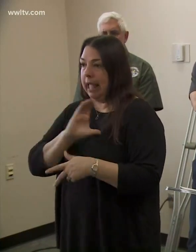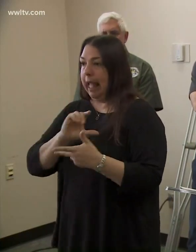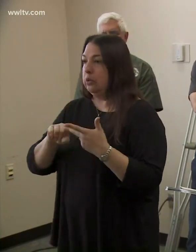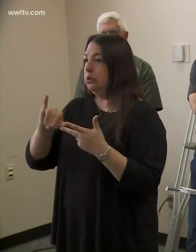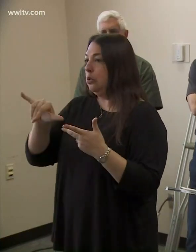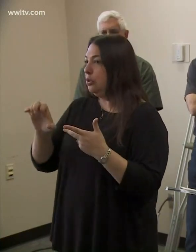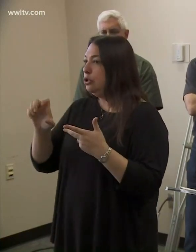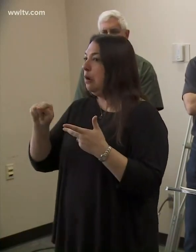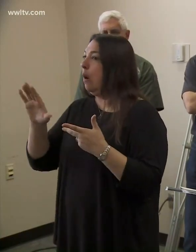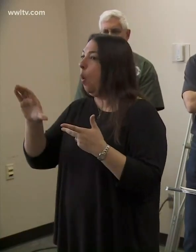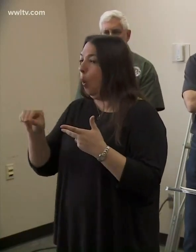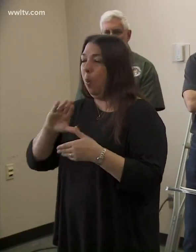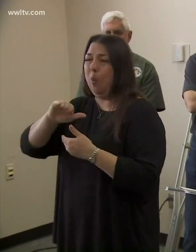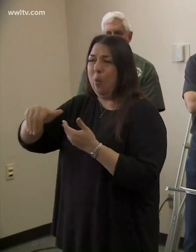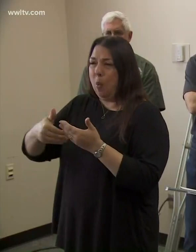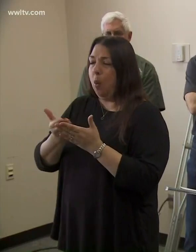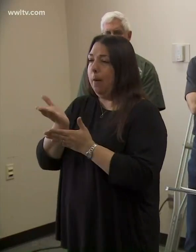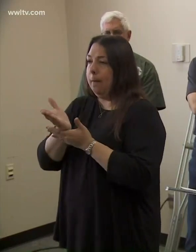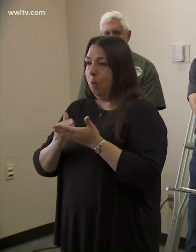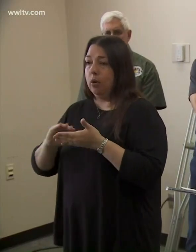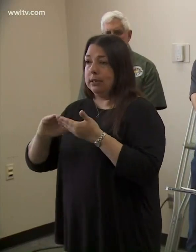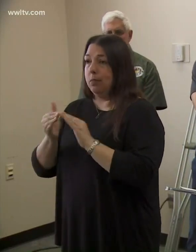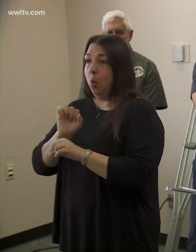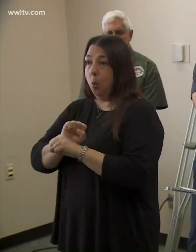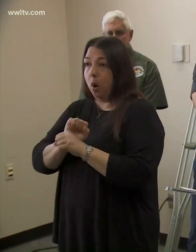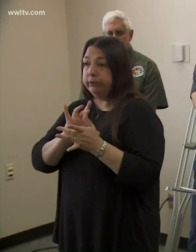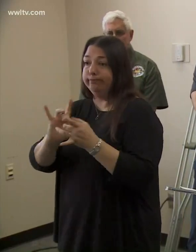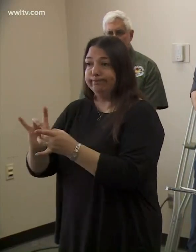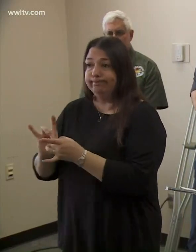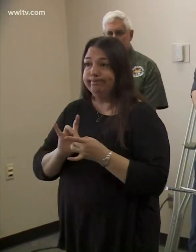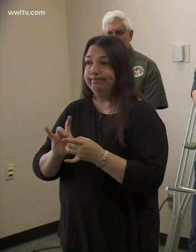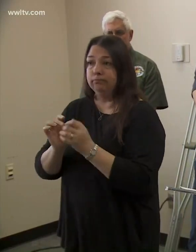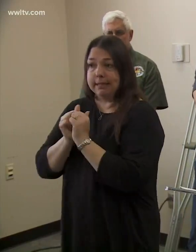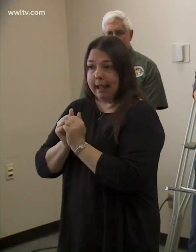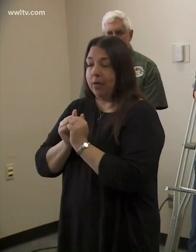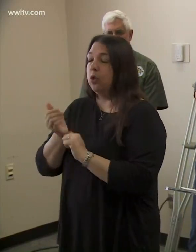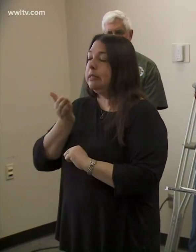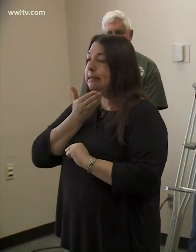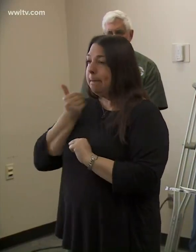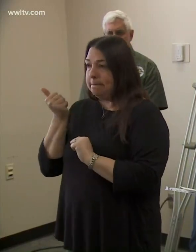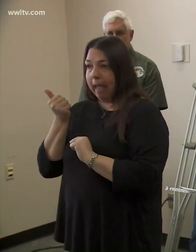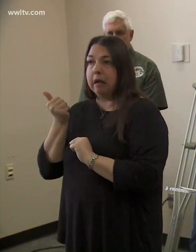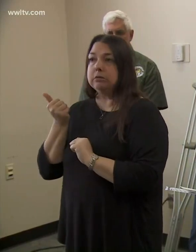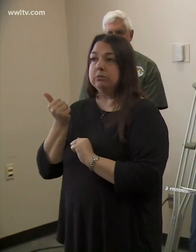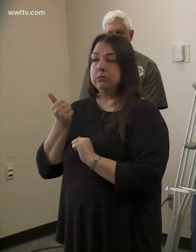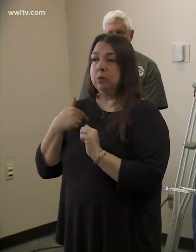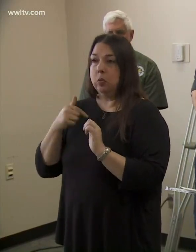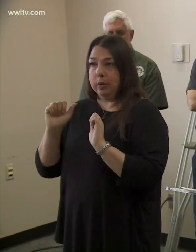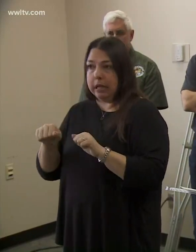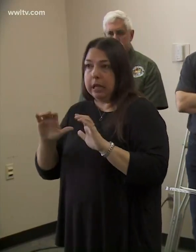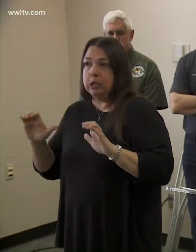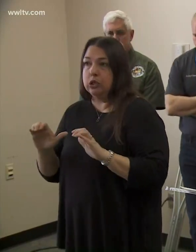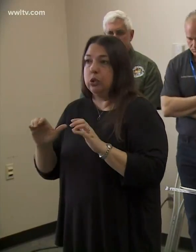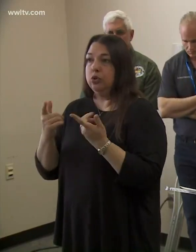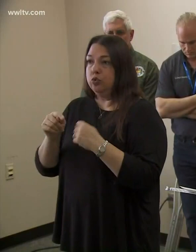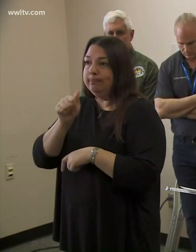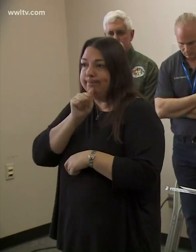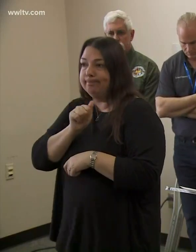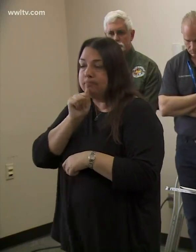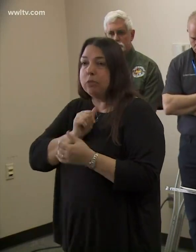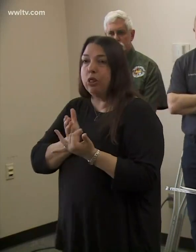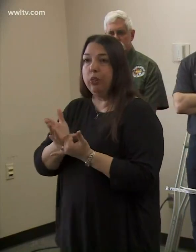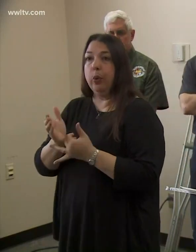GEDCO. Every sector of our community working together on this, um, is the best way we as a community are going to be able to get through this